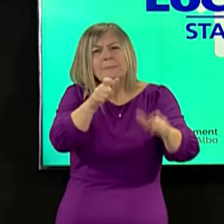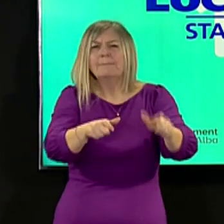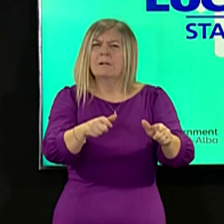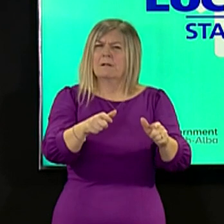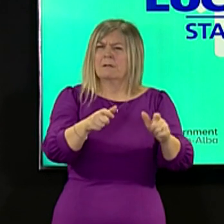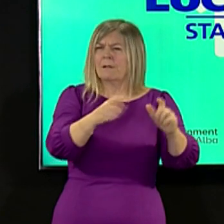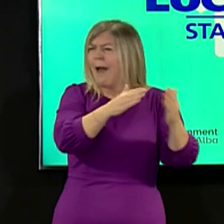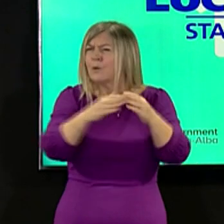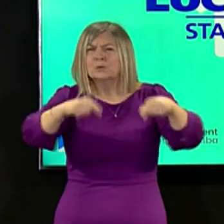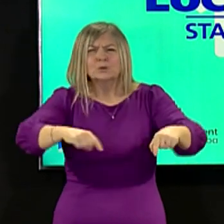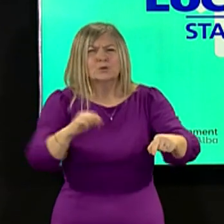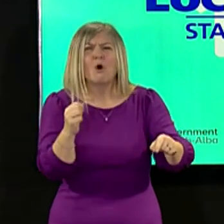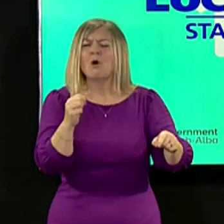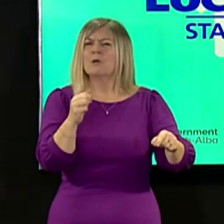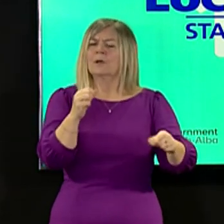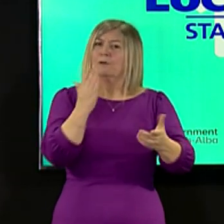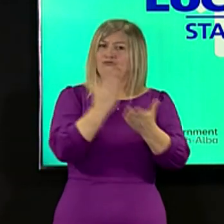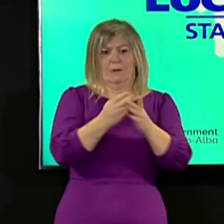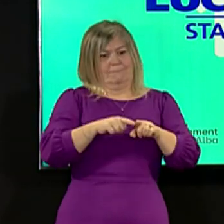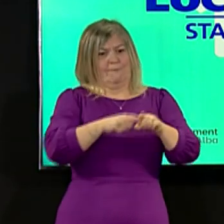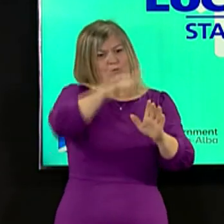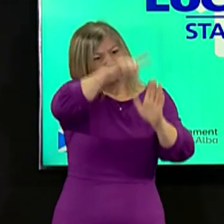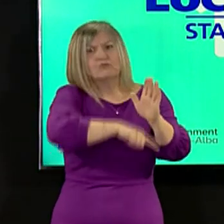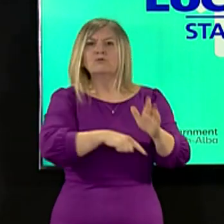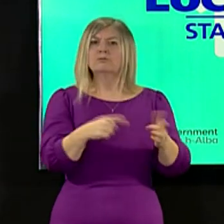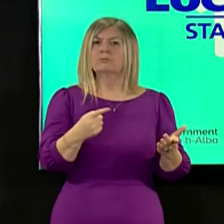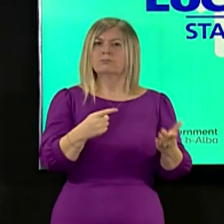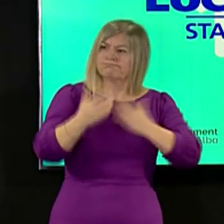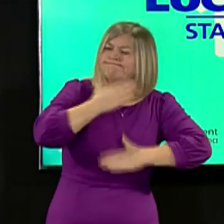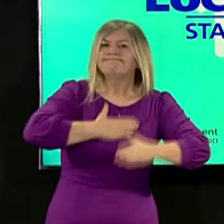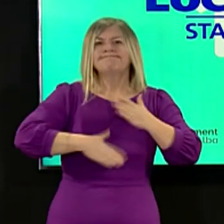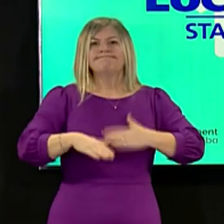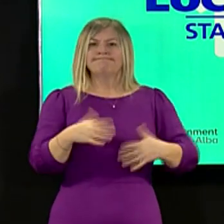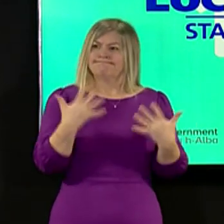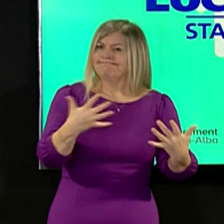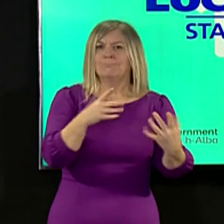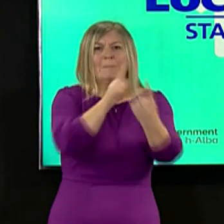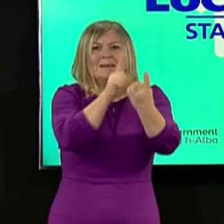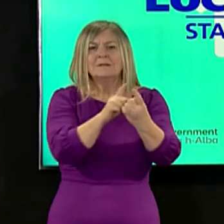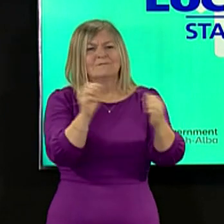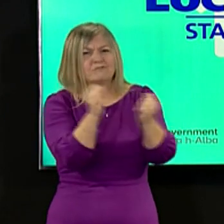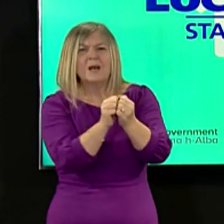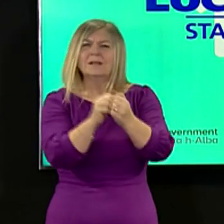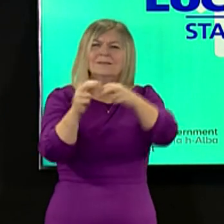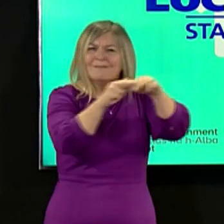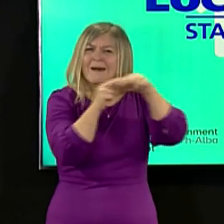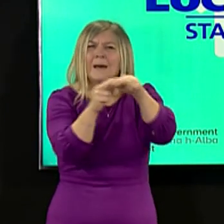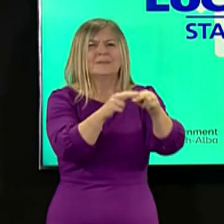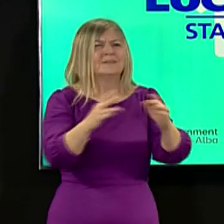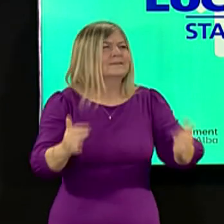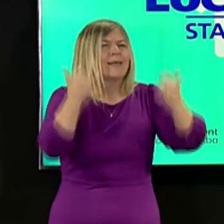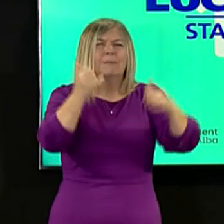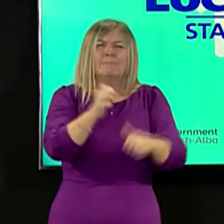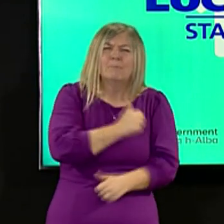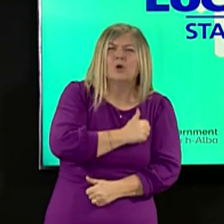across Scotland who have been sticking to the rules who haven't been able to meet up with friends and families to fully celebrate birthdays